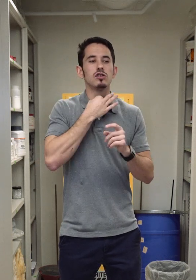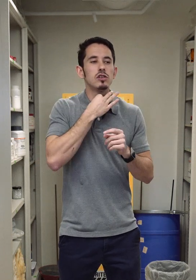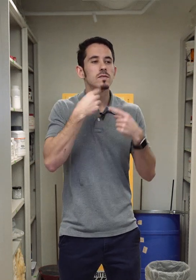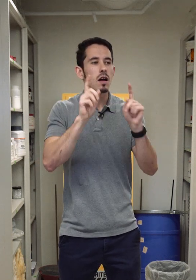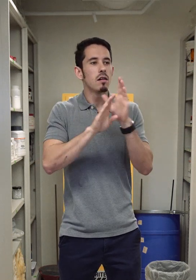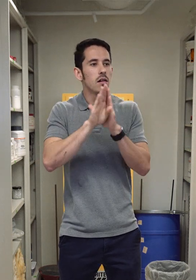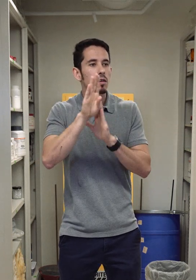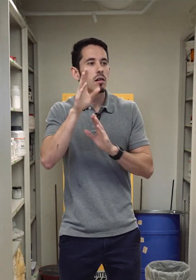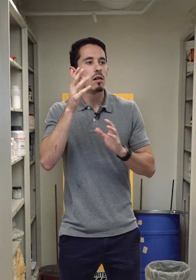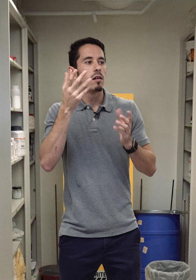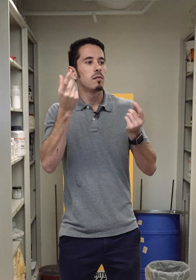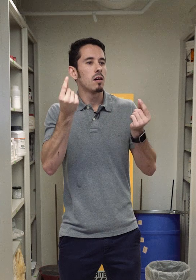curiosity more when it comes to science.